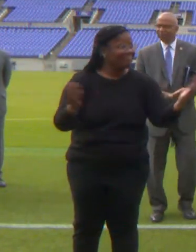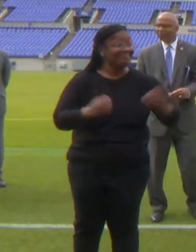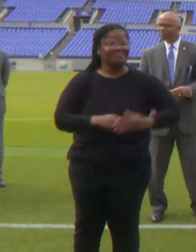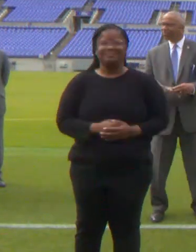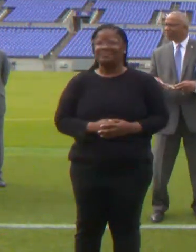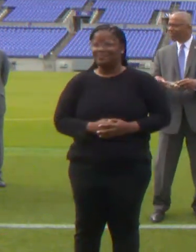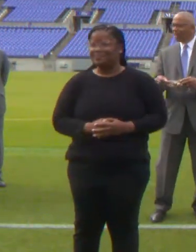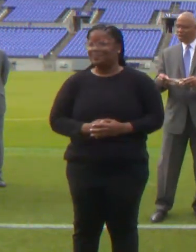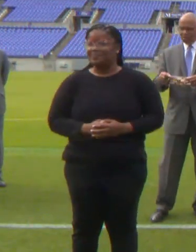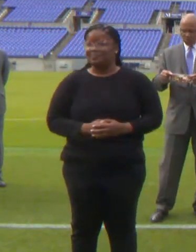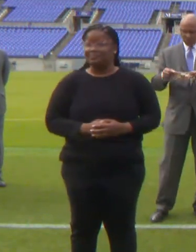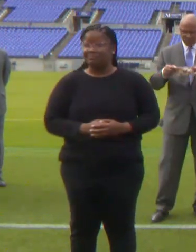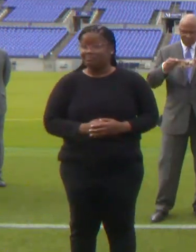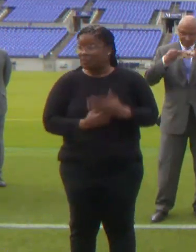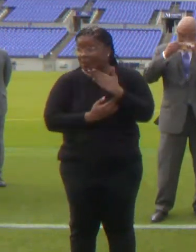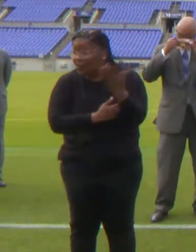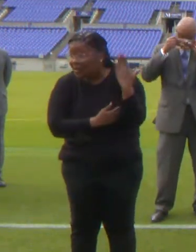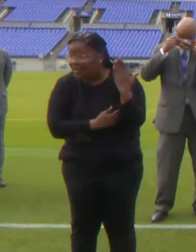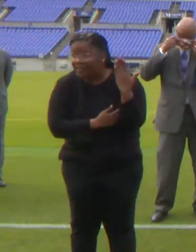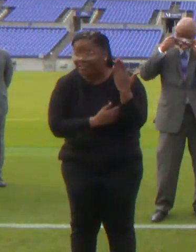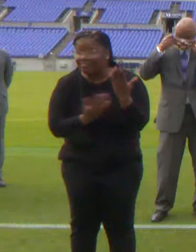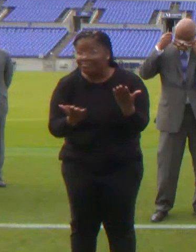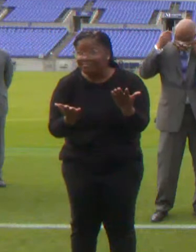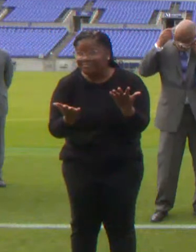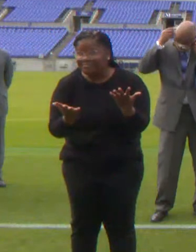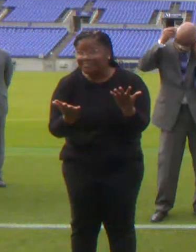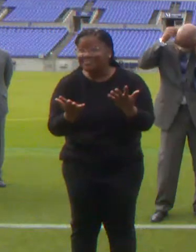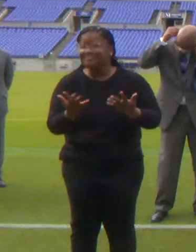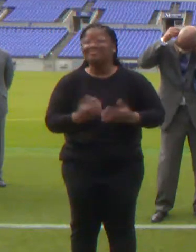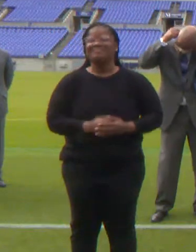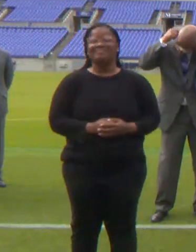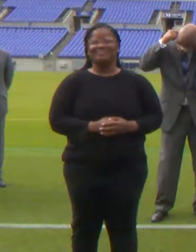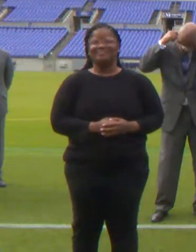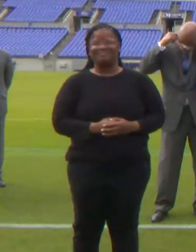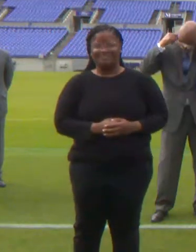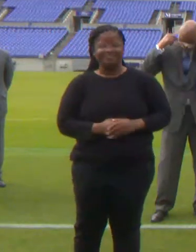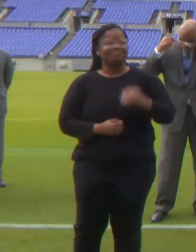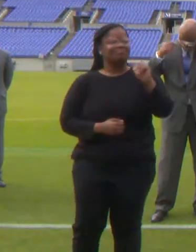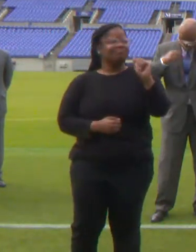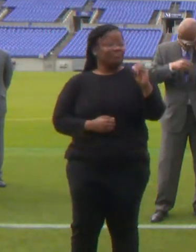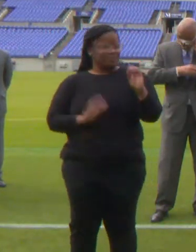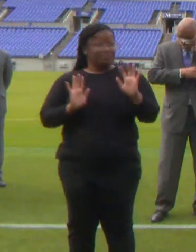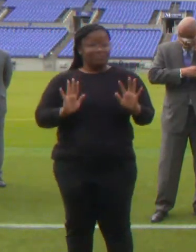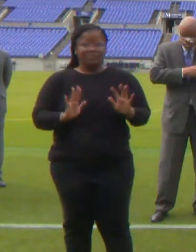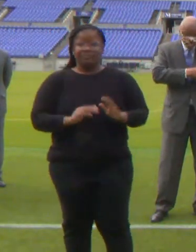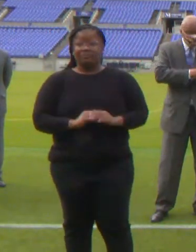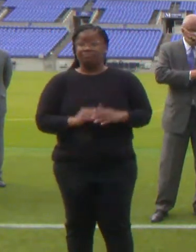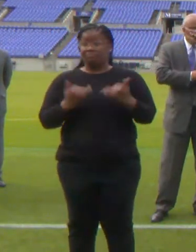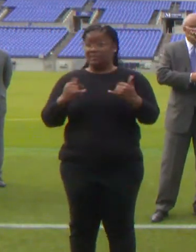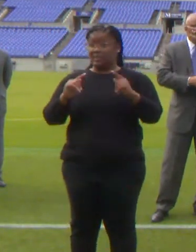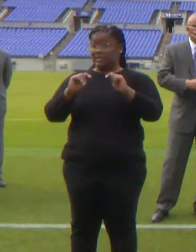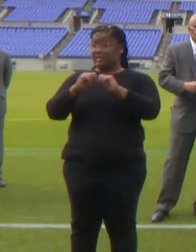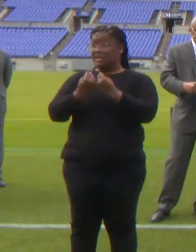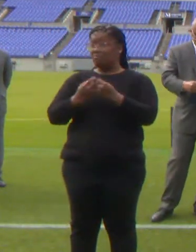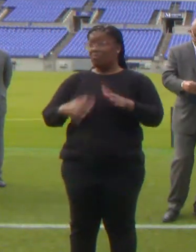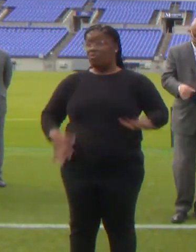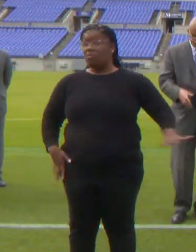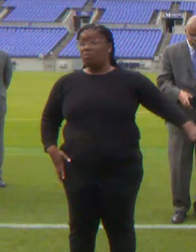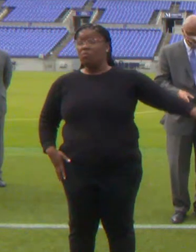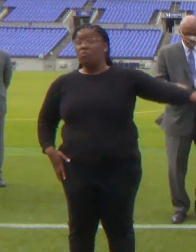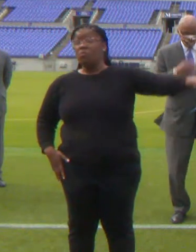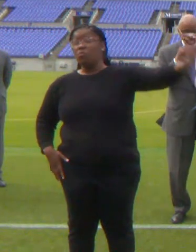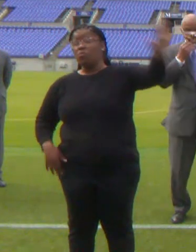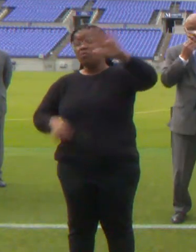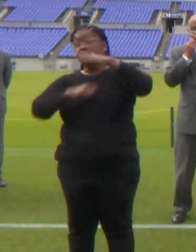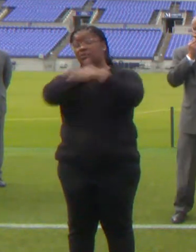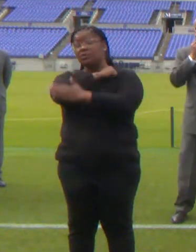Good morning. Good morning. So, you know, teams all over the country are taking the field for fun